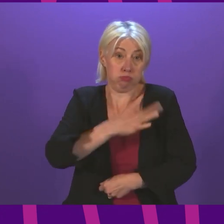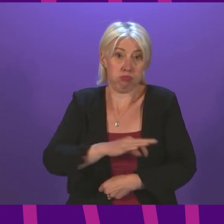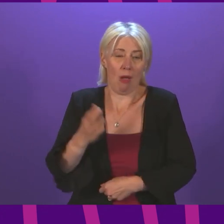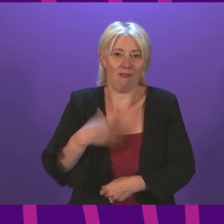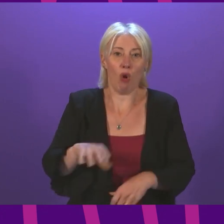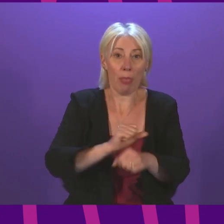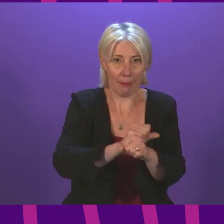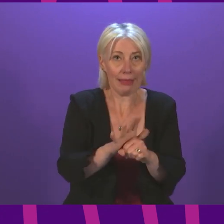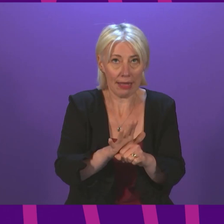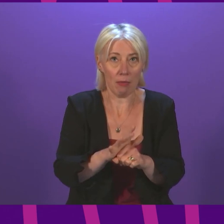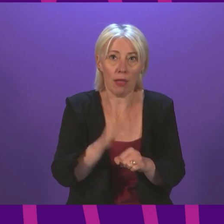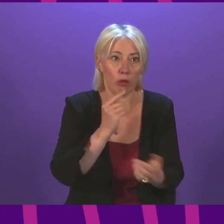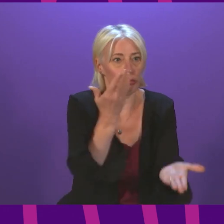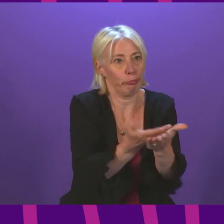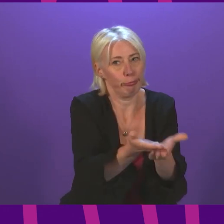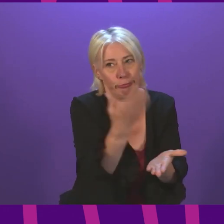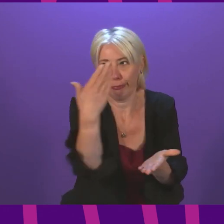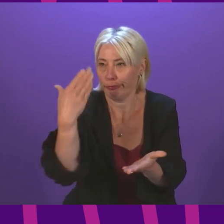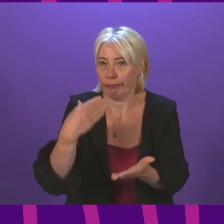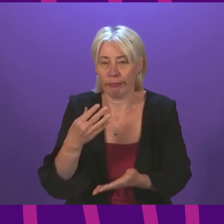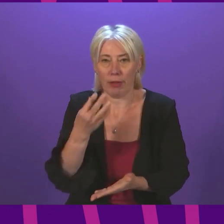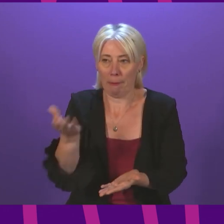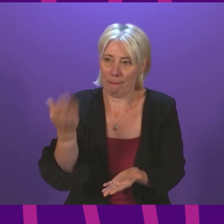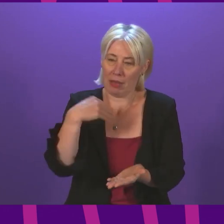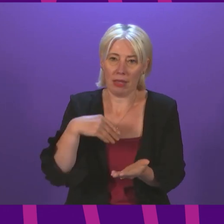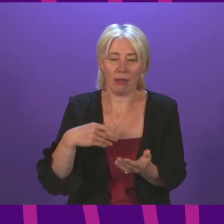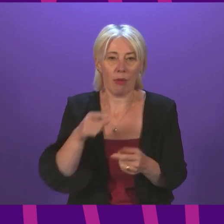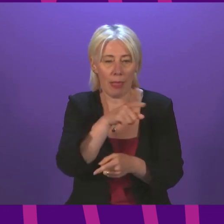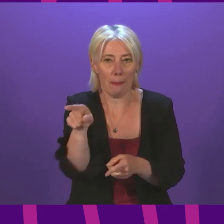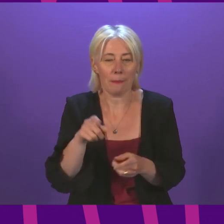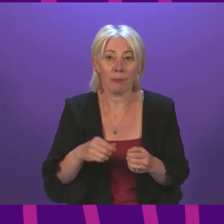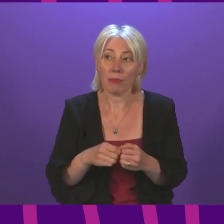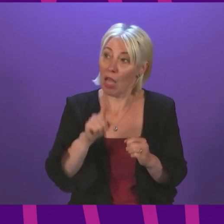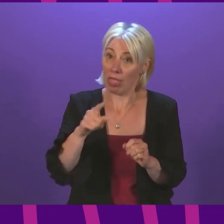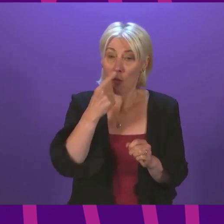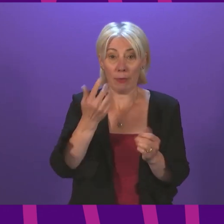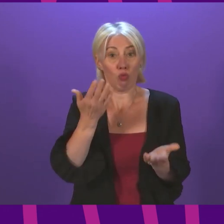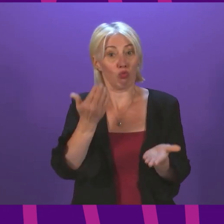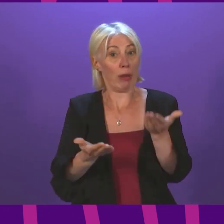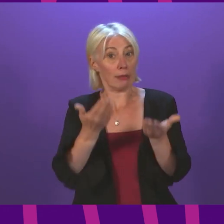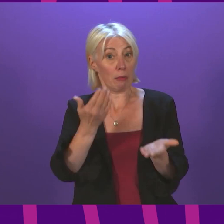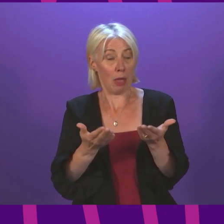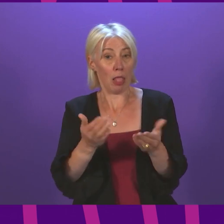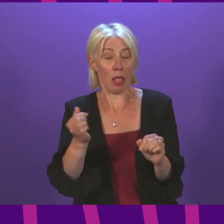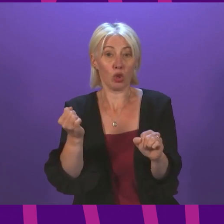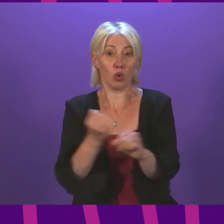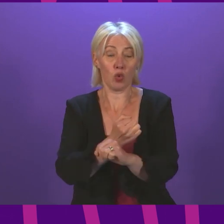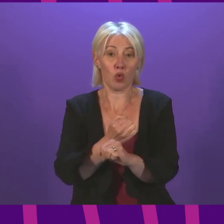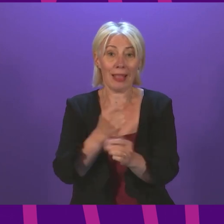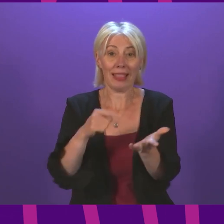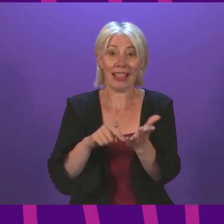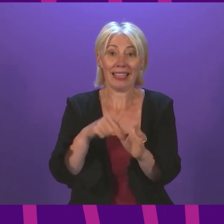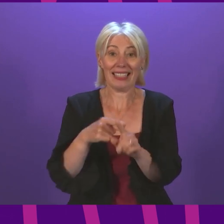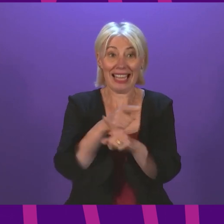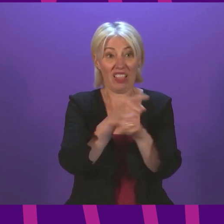There is a mass of evidence to show that this would be a reasonable thing to do. Instead,